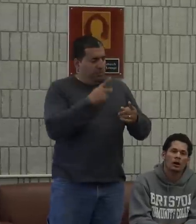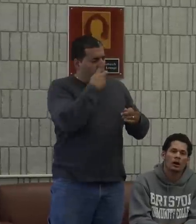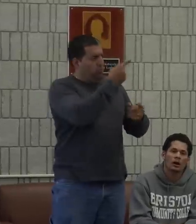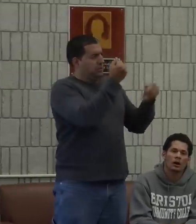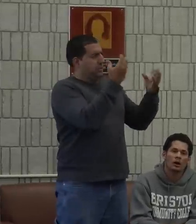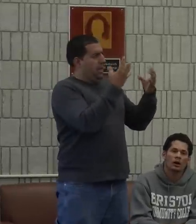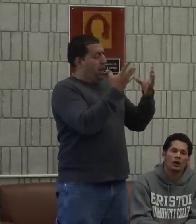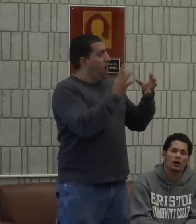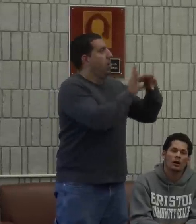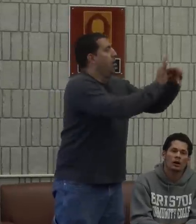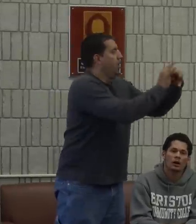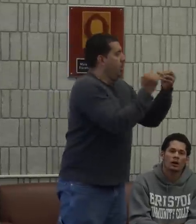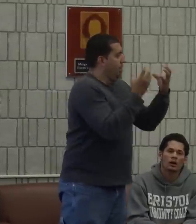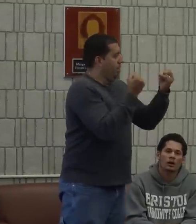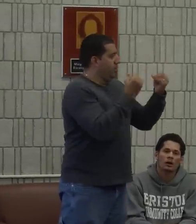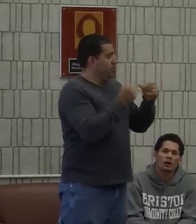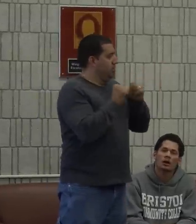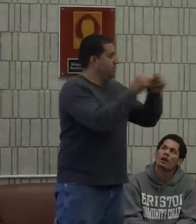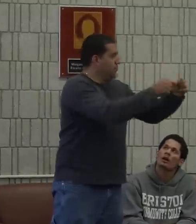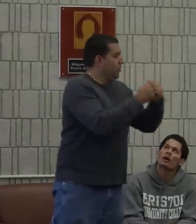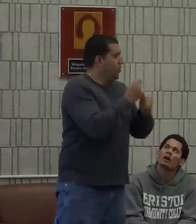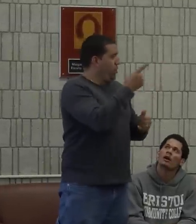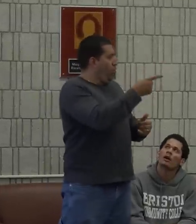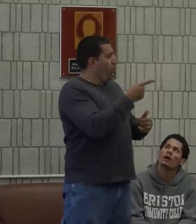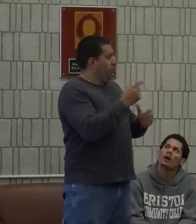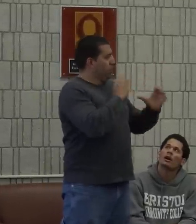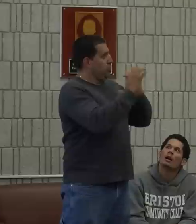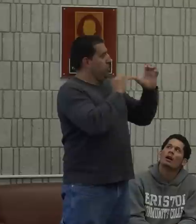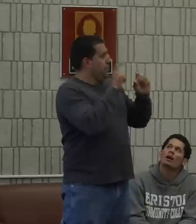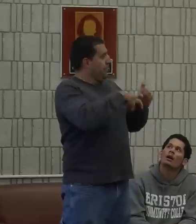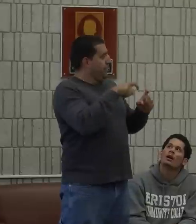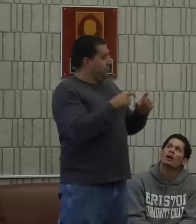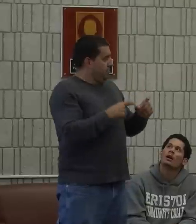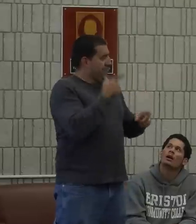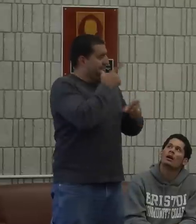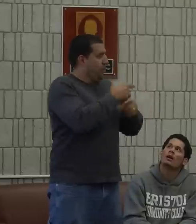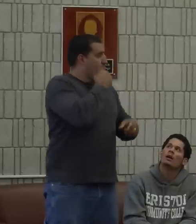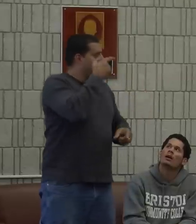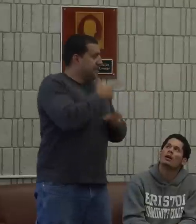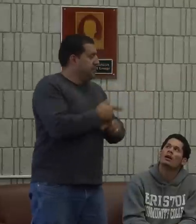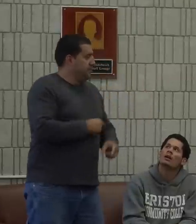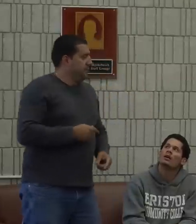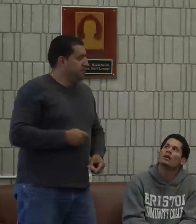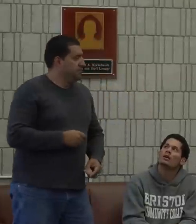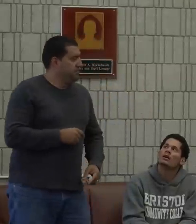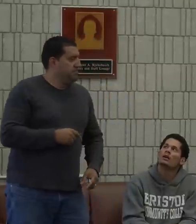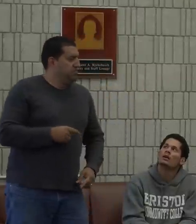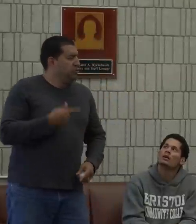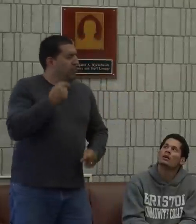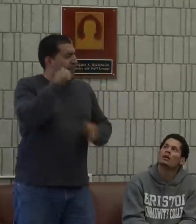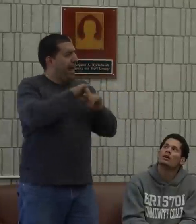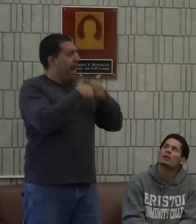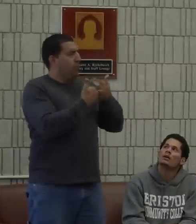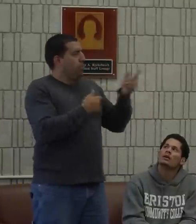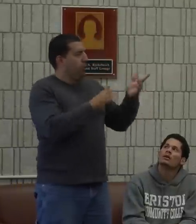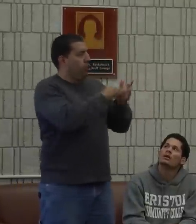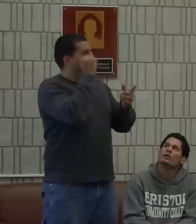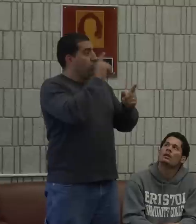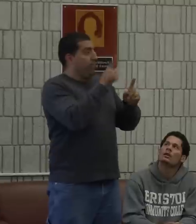After the camp and she saw that I was signing, I